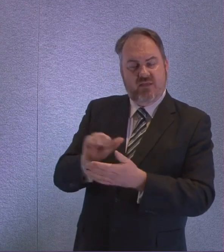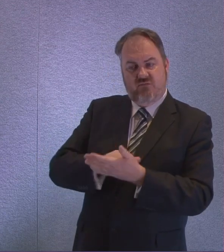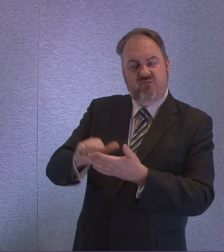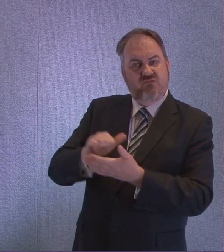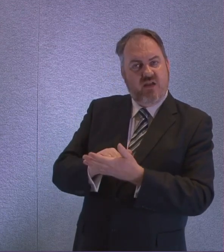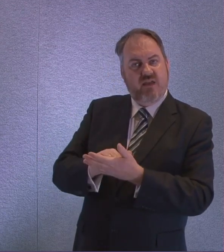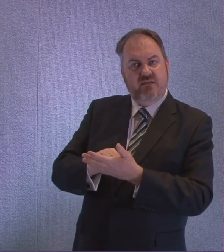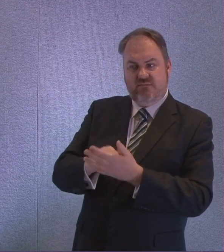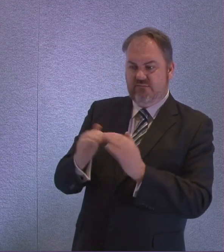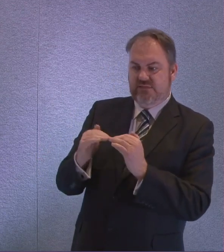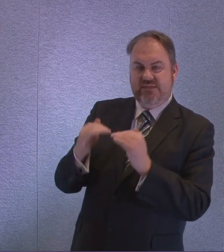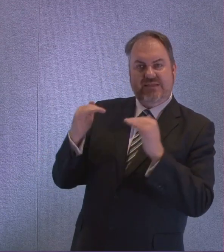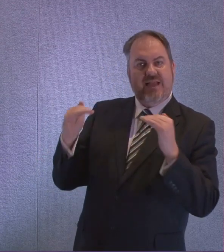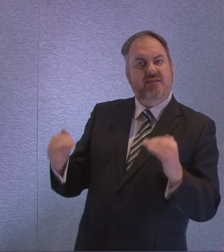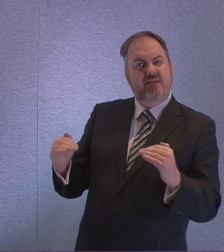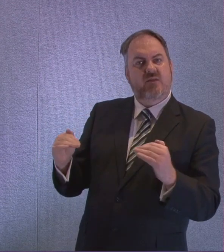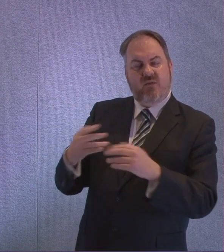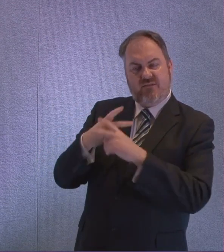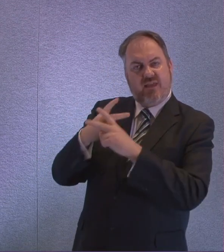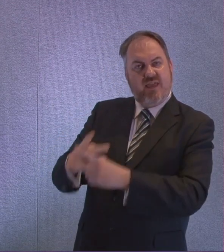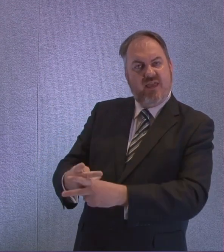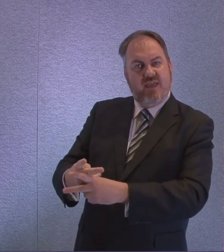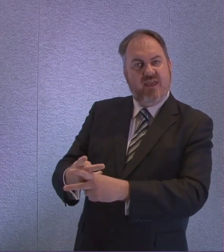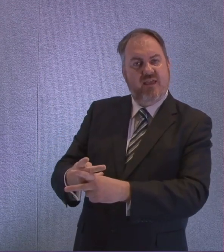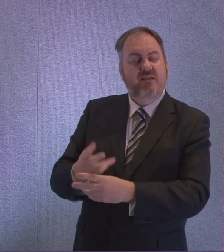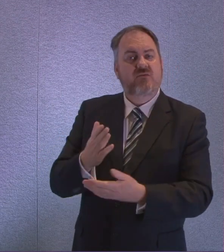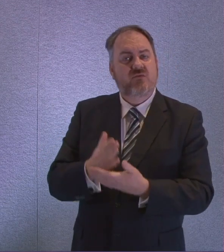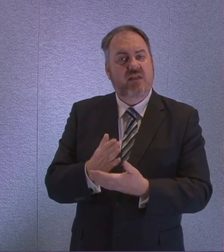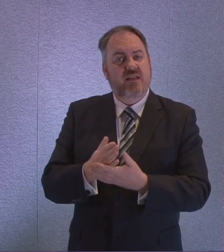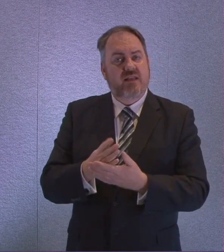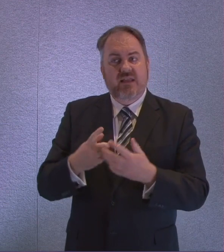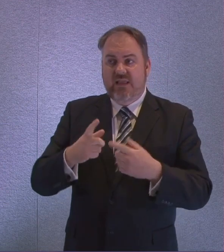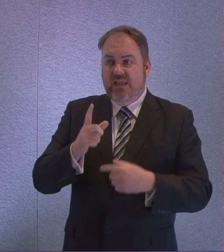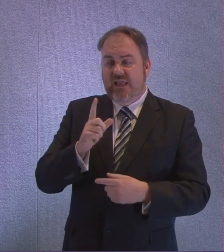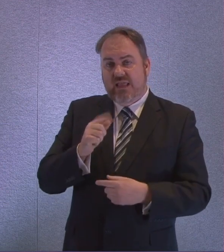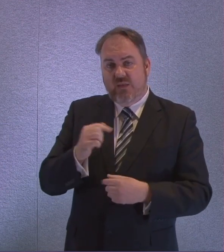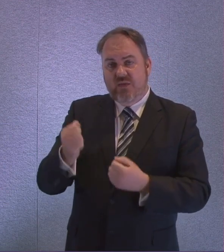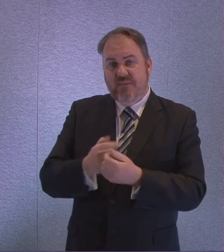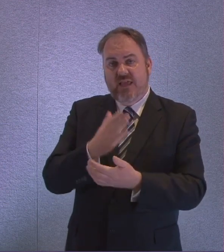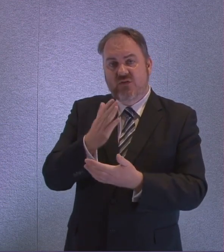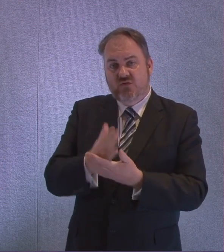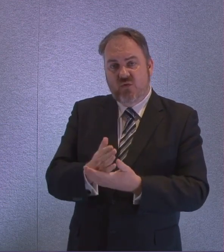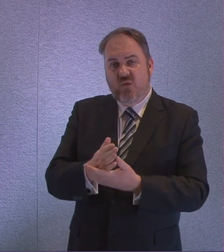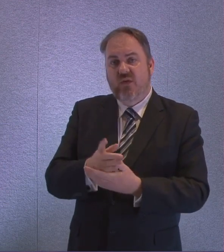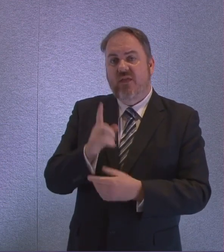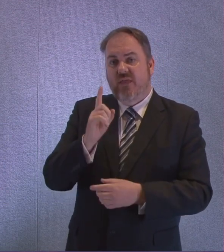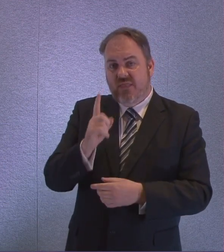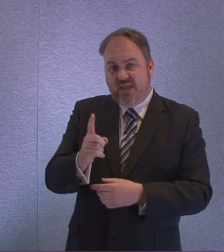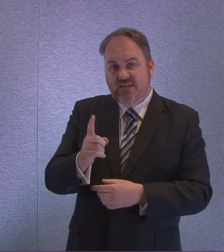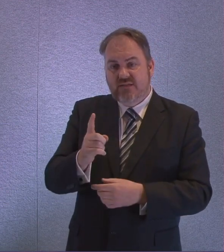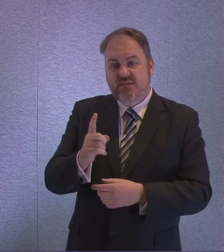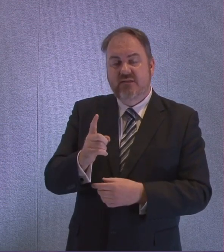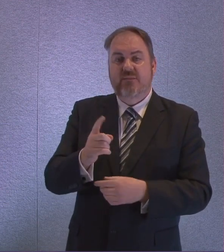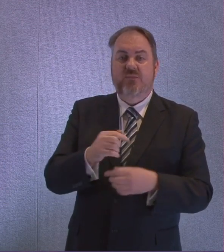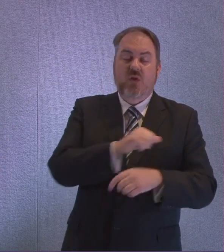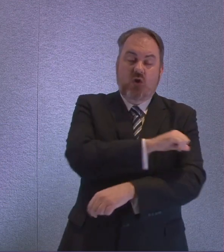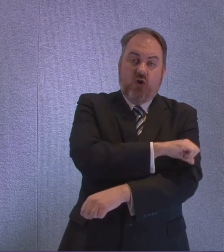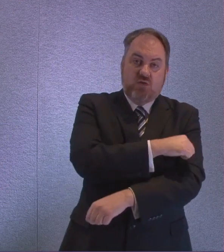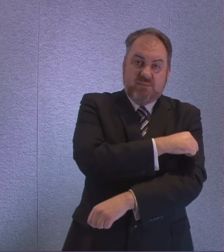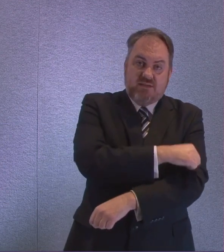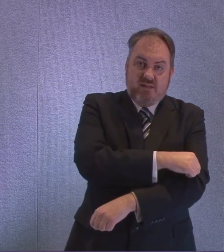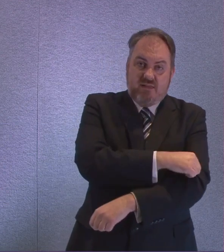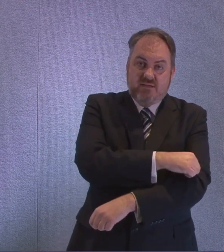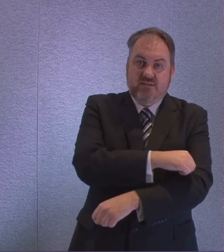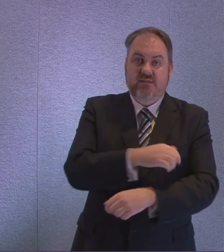the NHS have the capacity and the capability for primary and secondary to be delivered